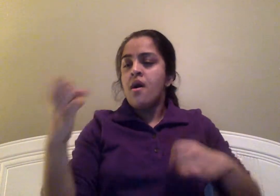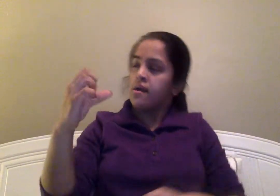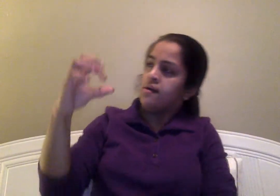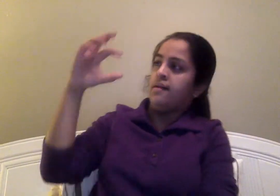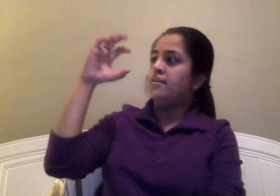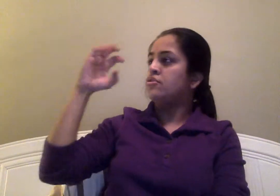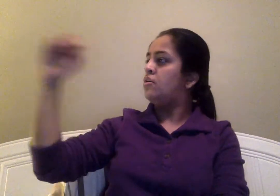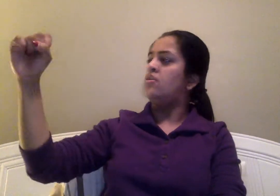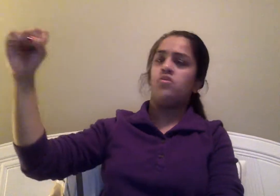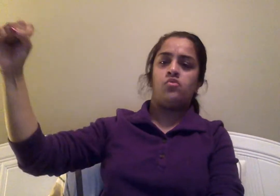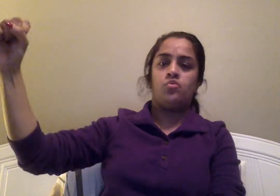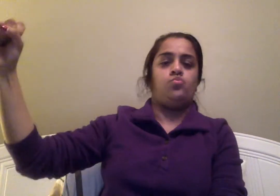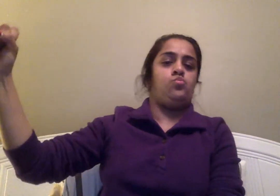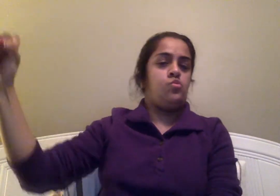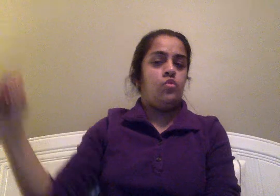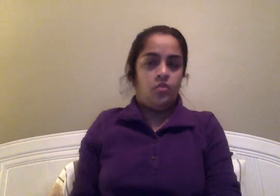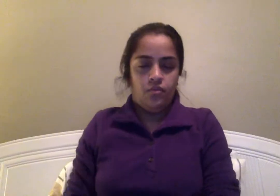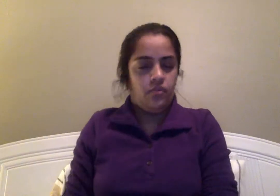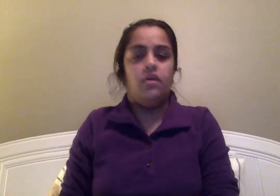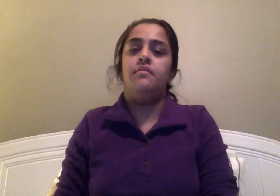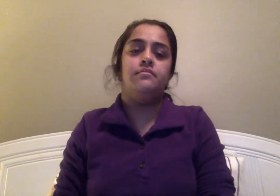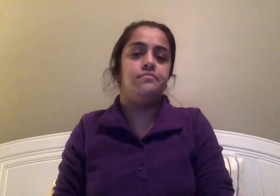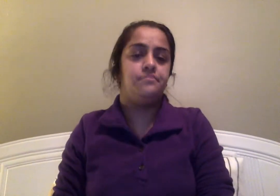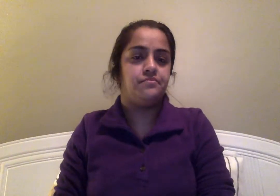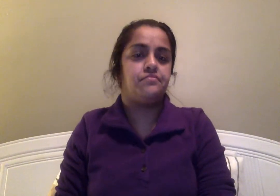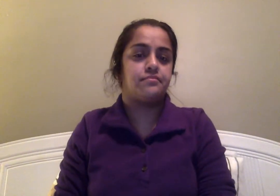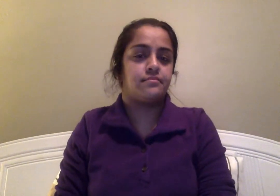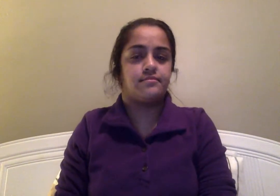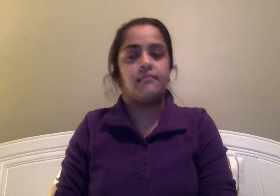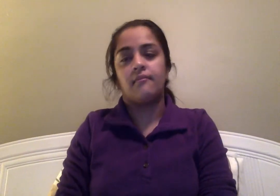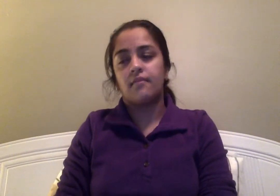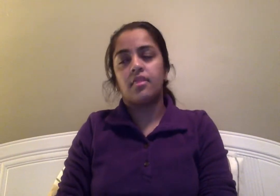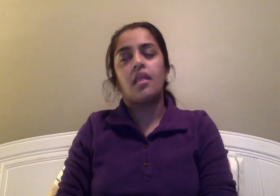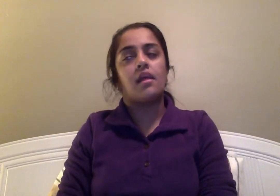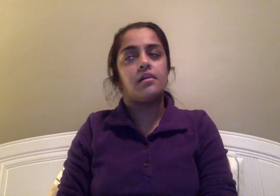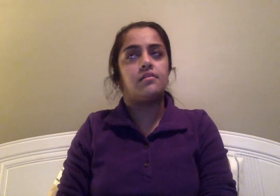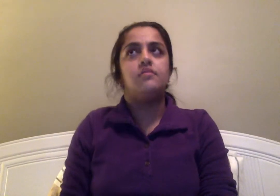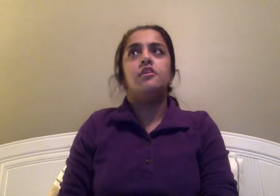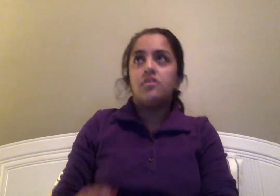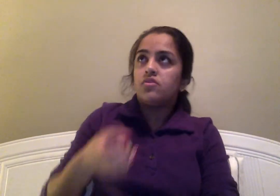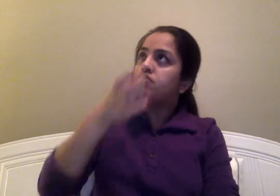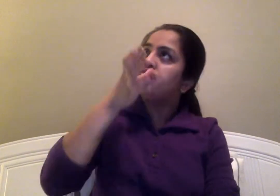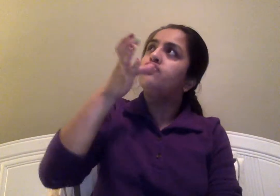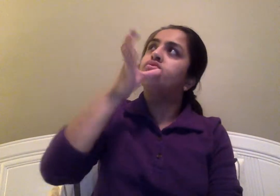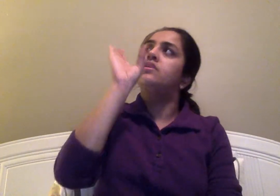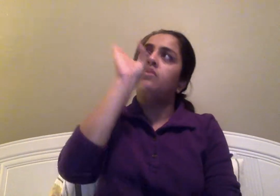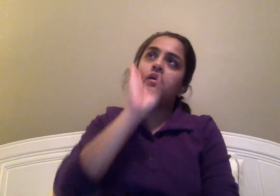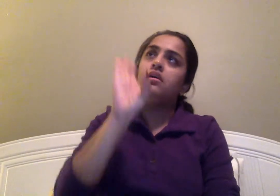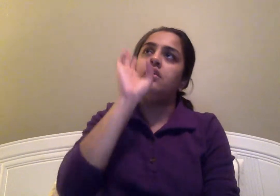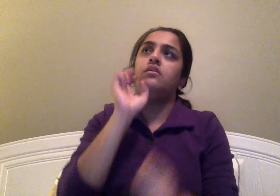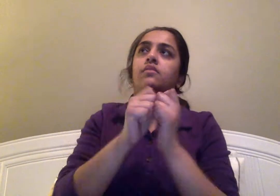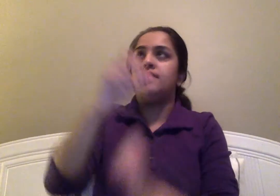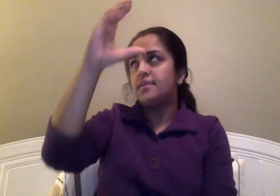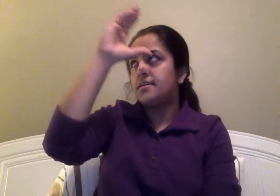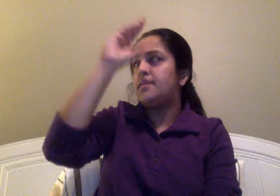wanted and go, drink beer with the guys,